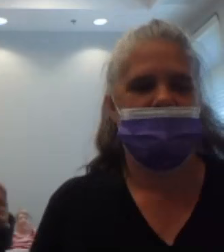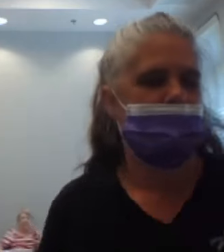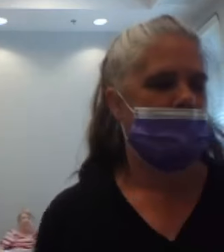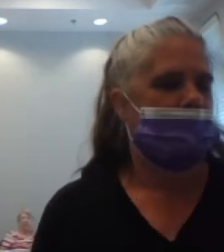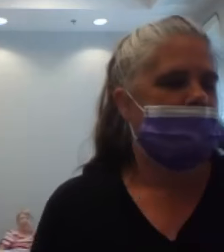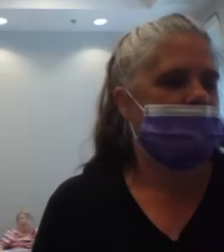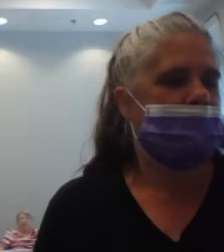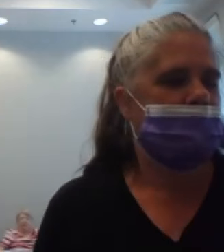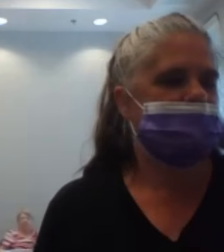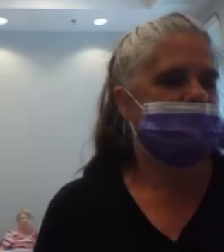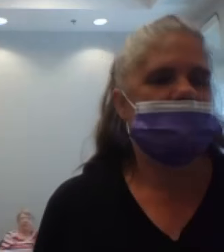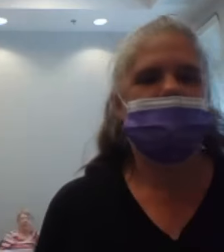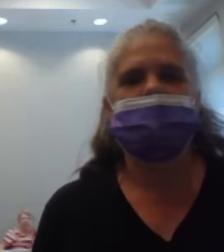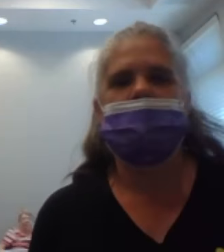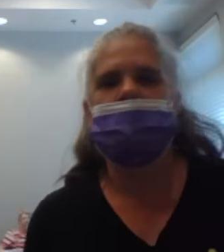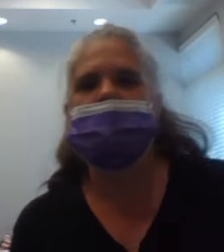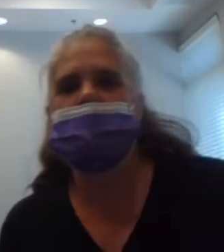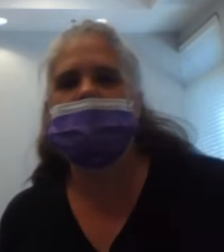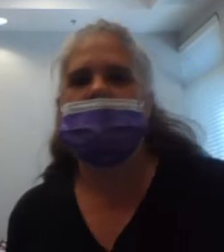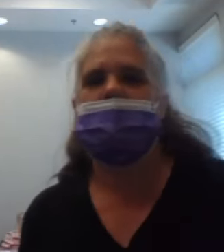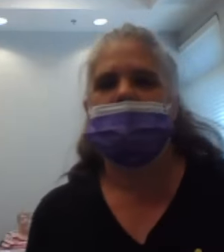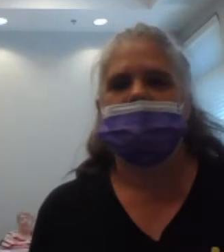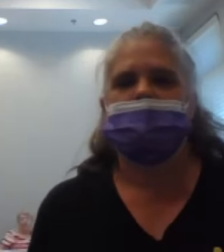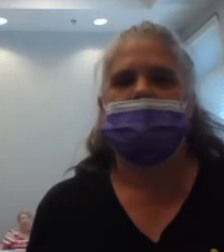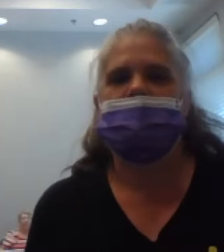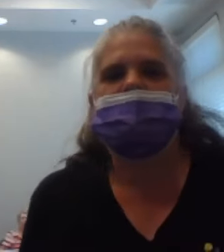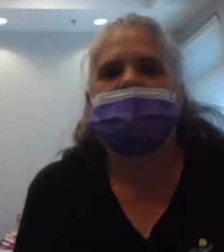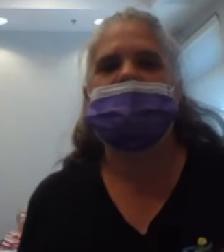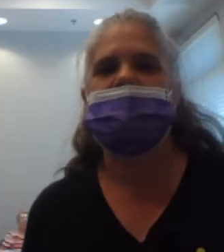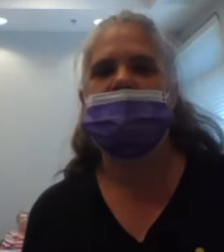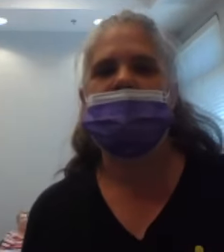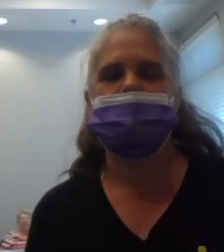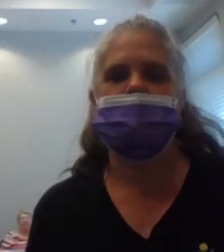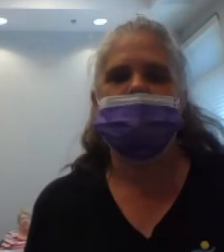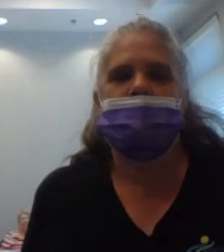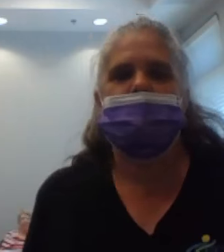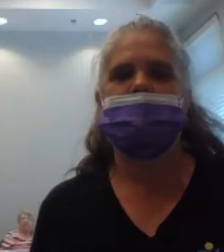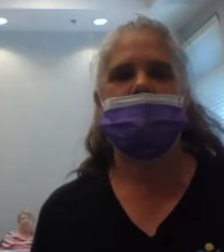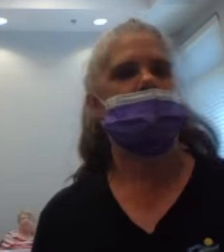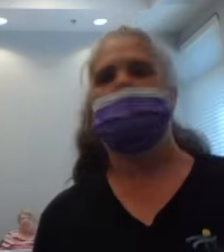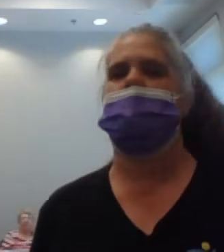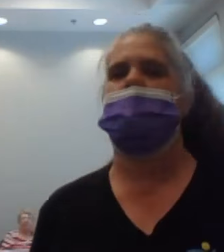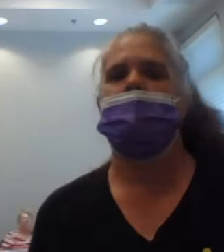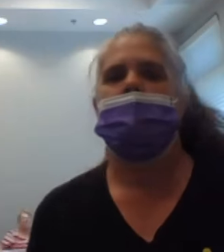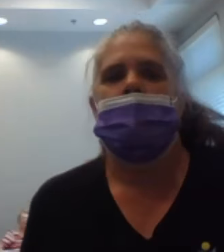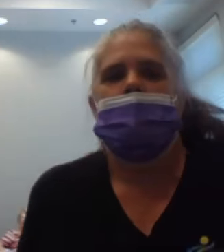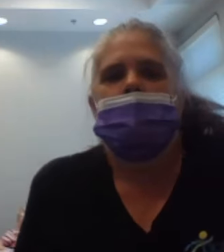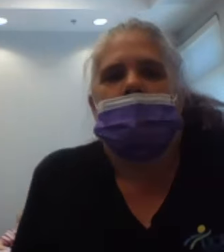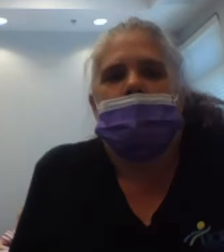Next is shoulder shrugs. We're just lifting our shoulders up and down. One,